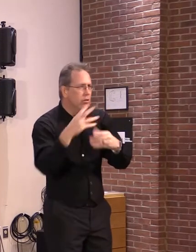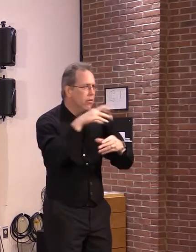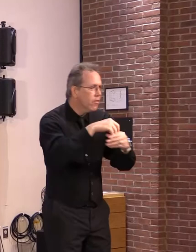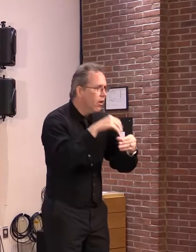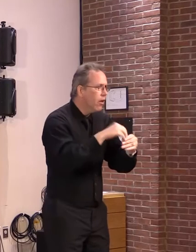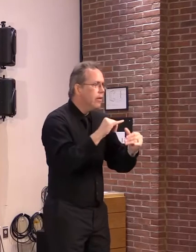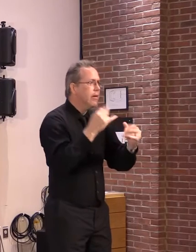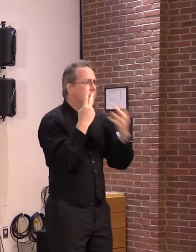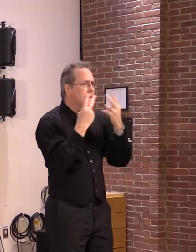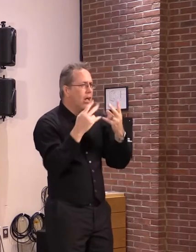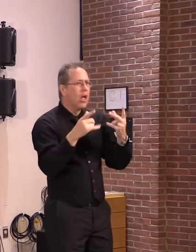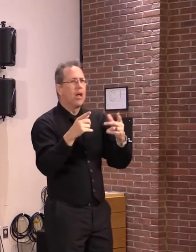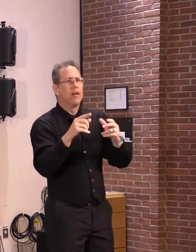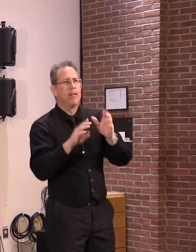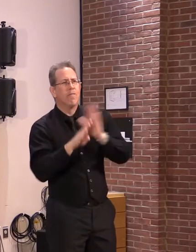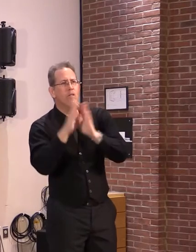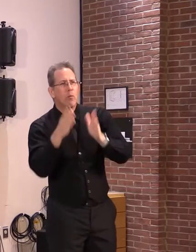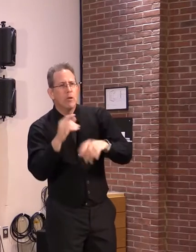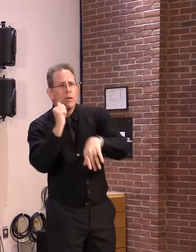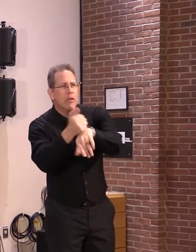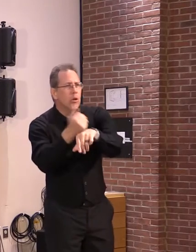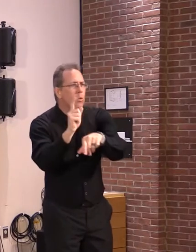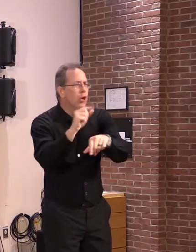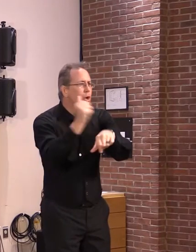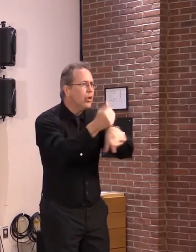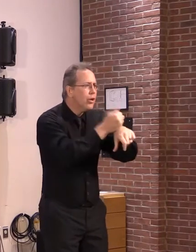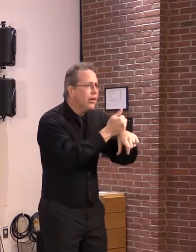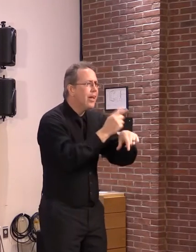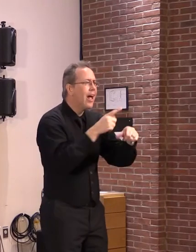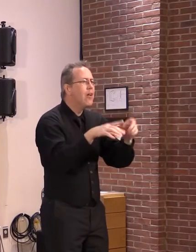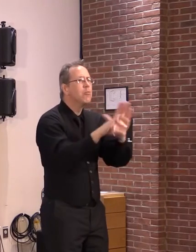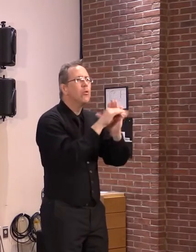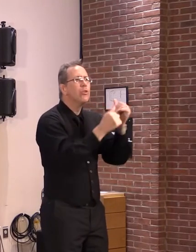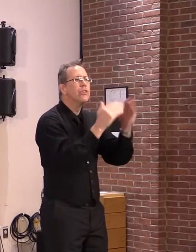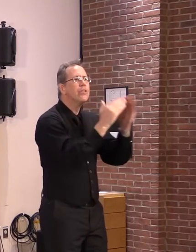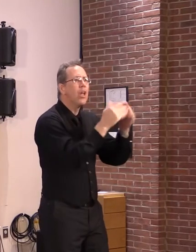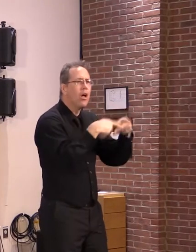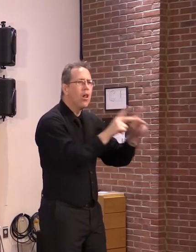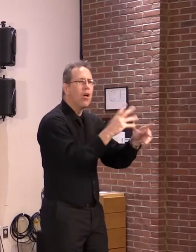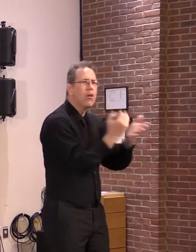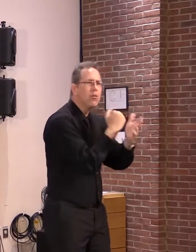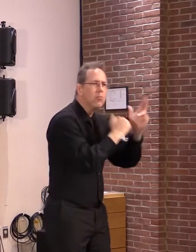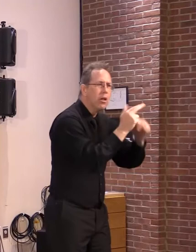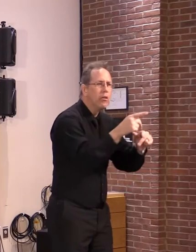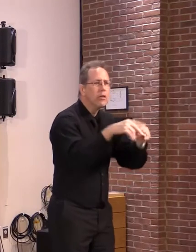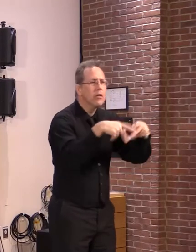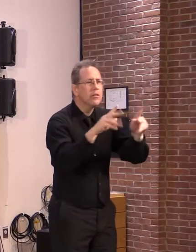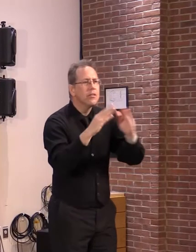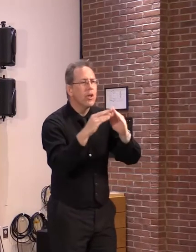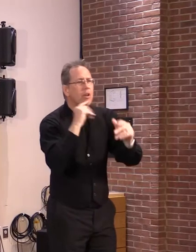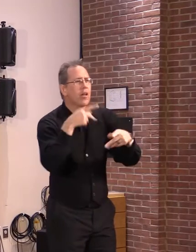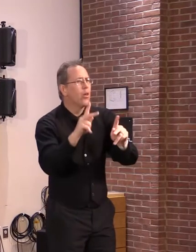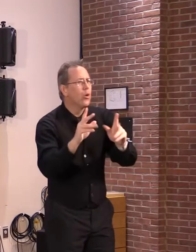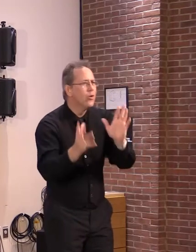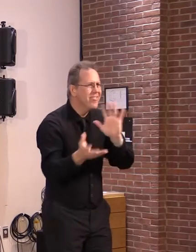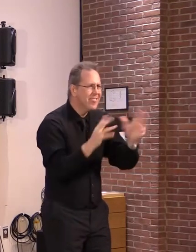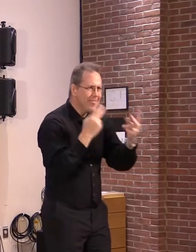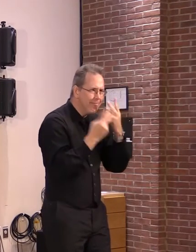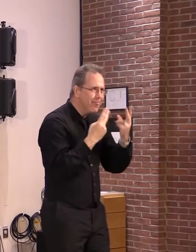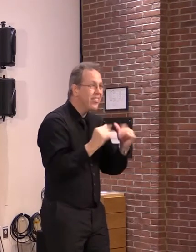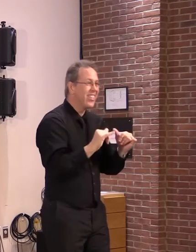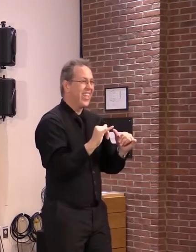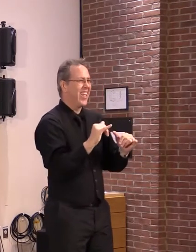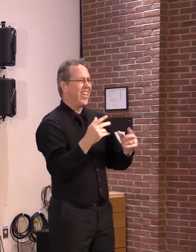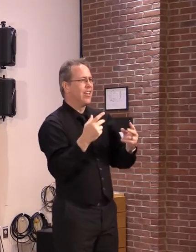develop housing in these designated centers. What we need to do is expand that possibility and capability across the